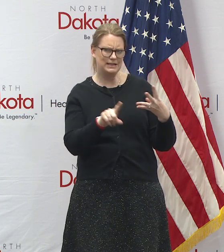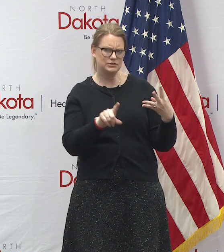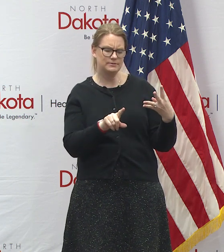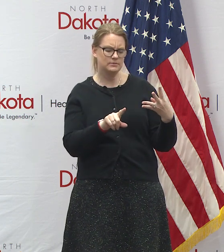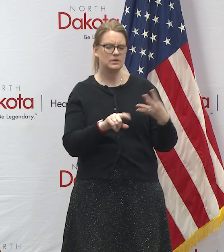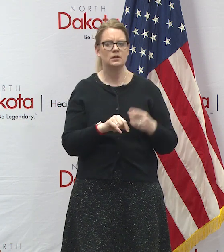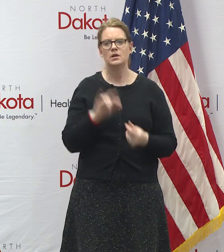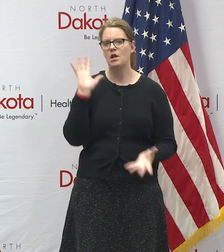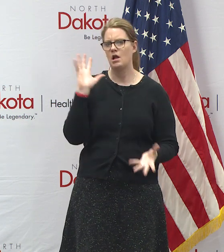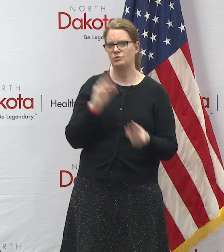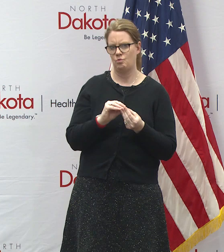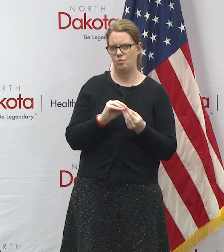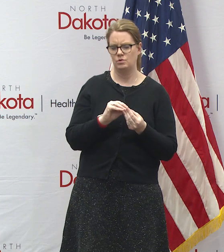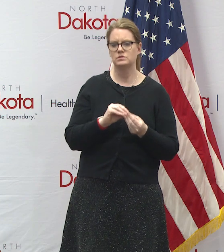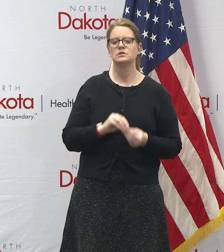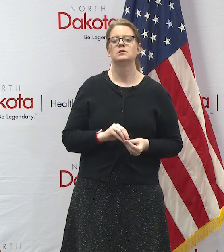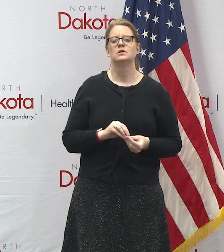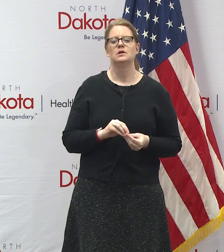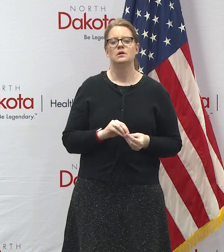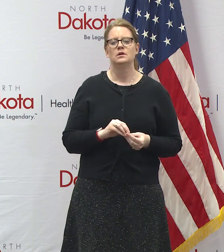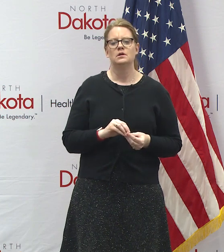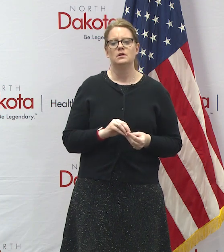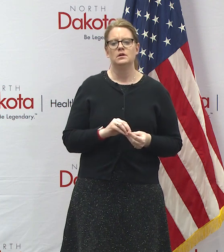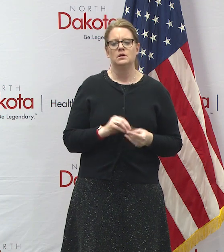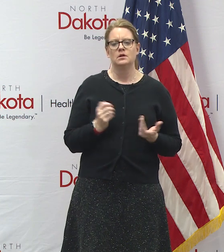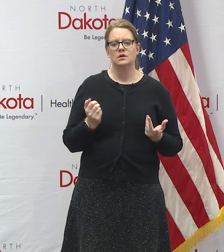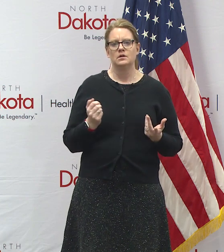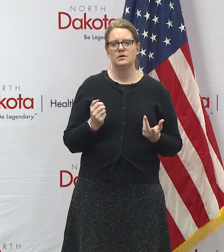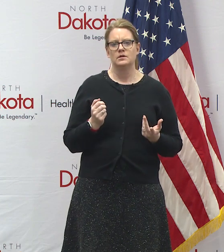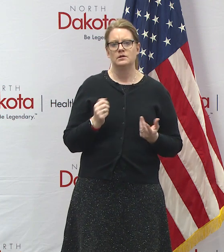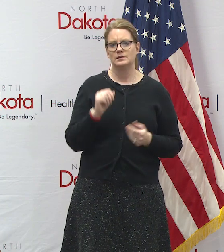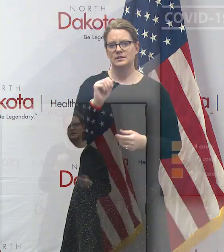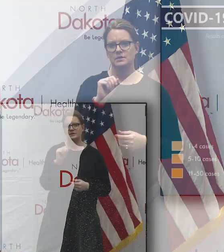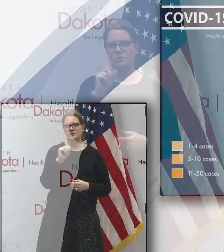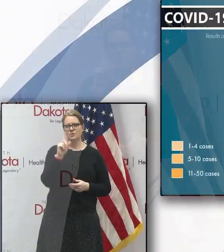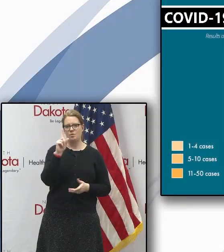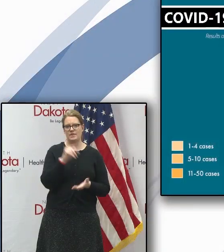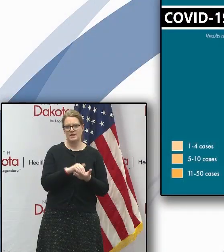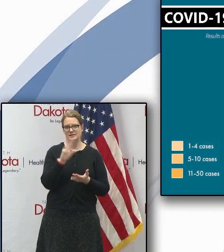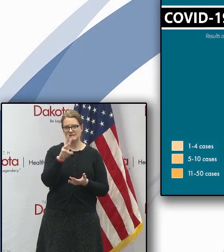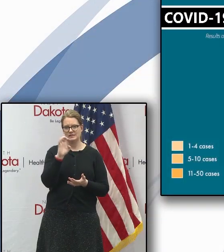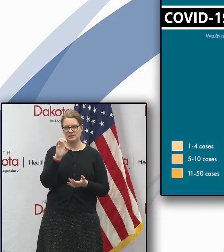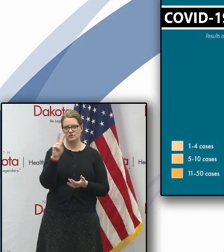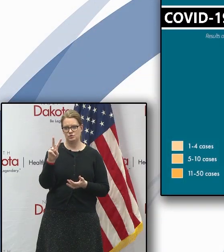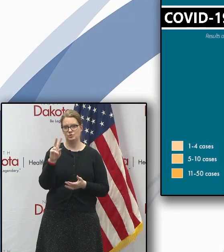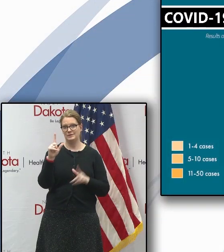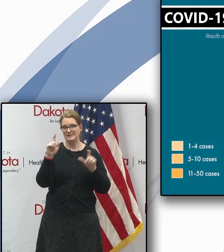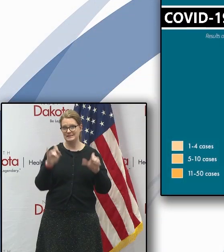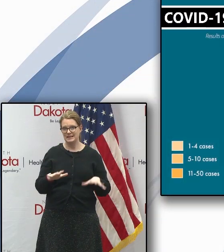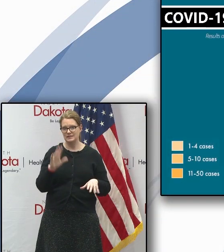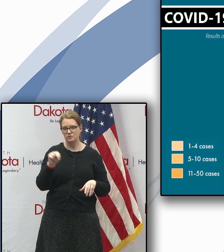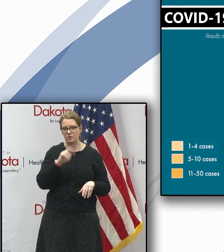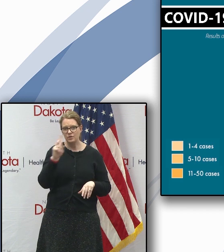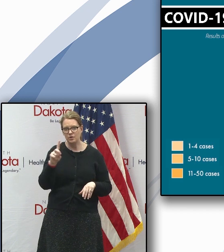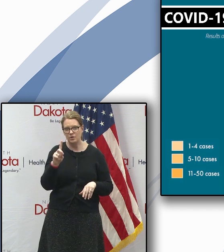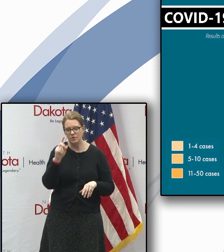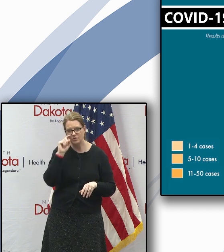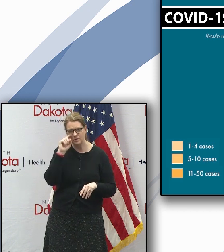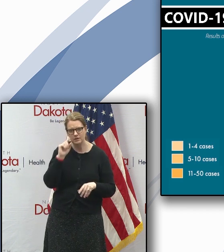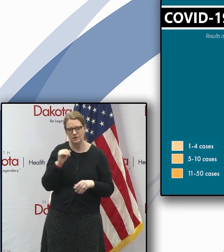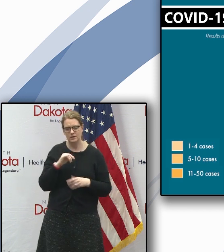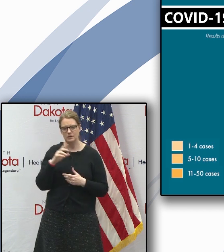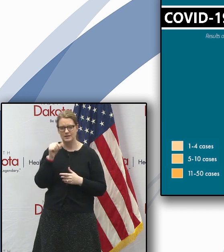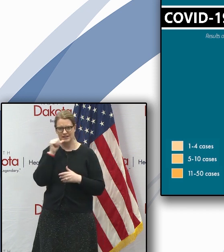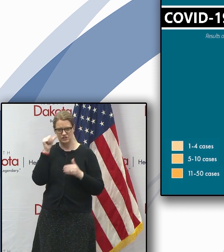For totals, that brings us to 1,602 tested in North Dakota. That's up 162